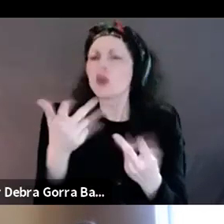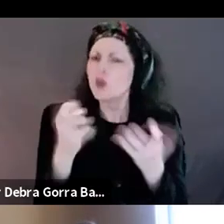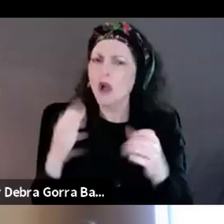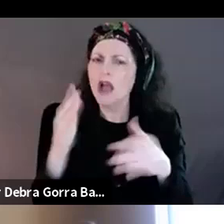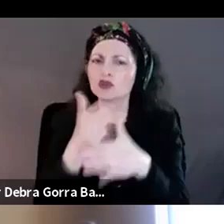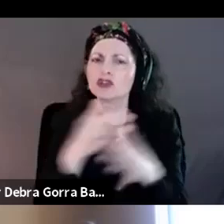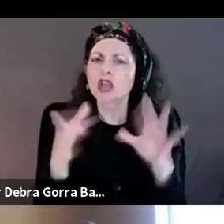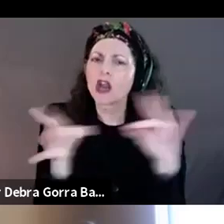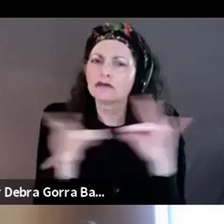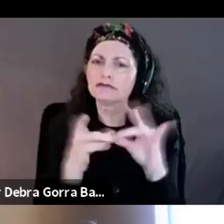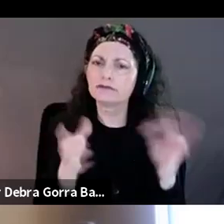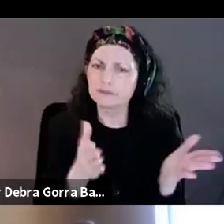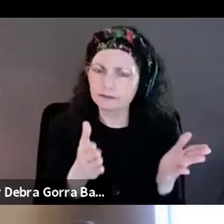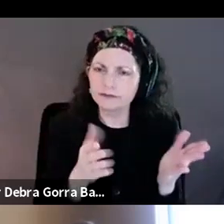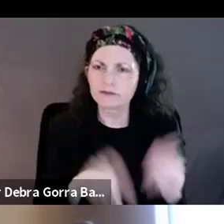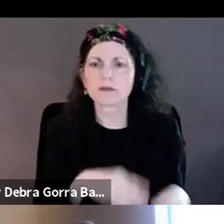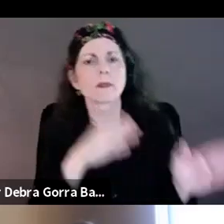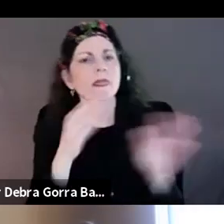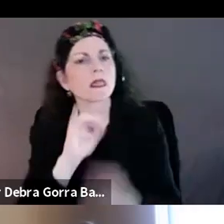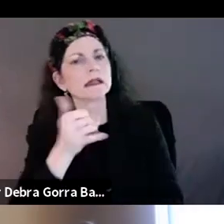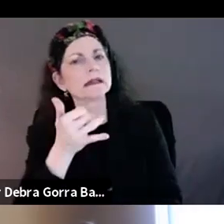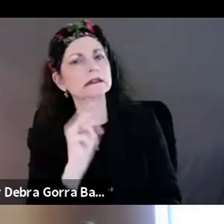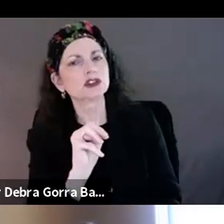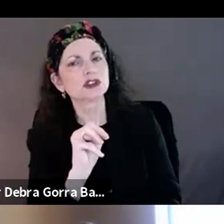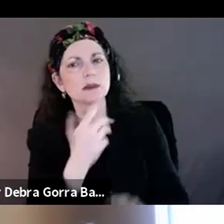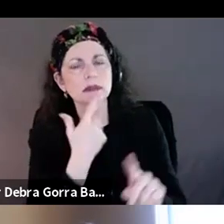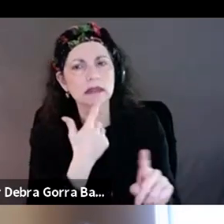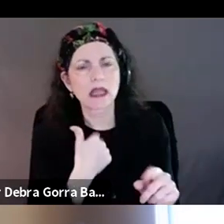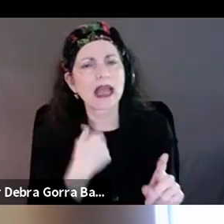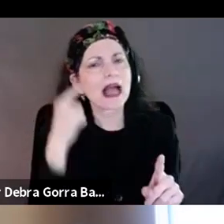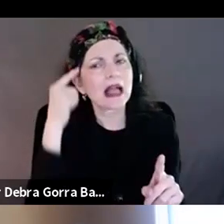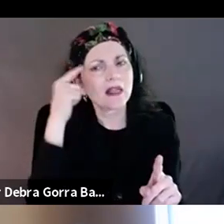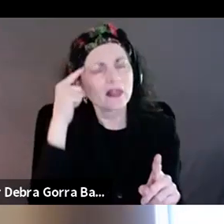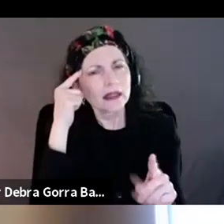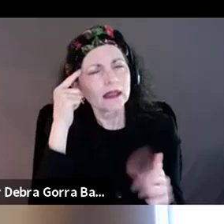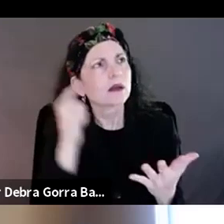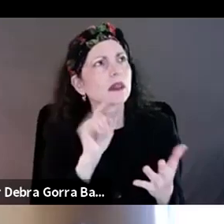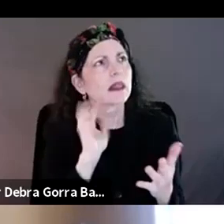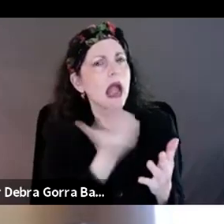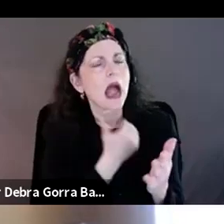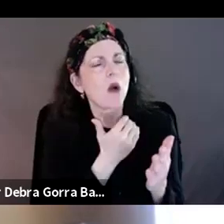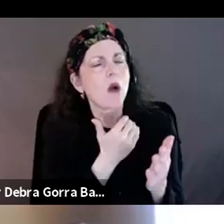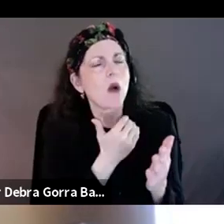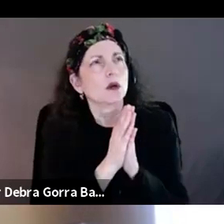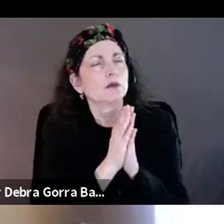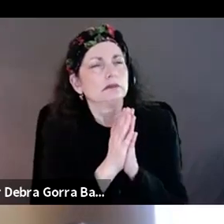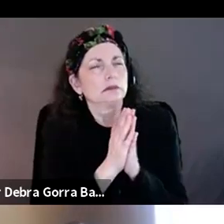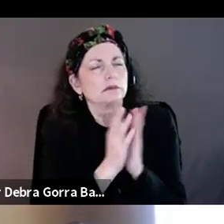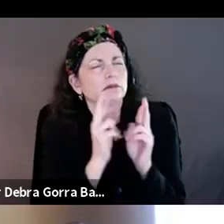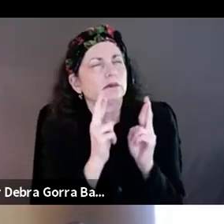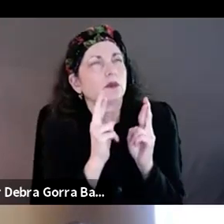I think that our primary goal for the film was to help reframe